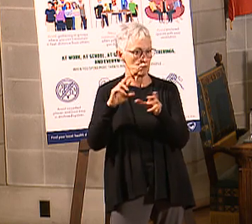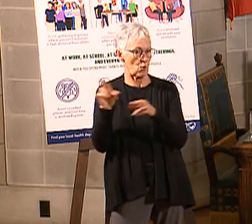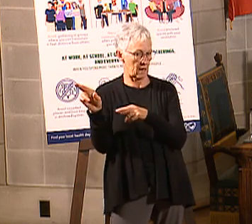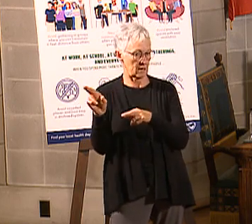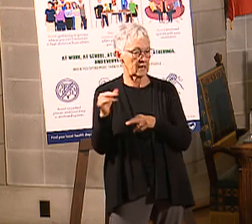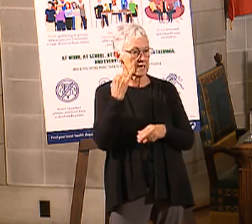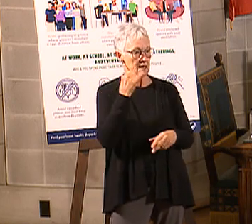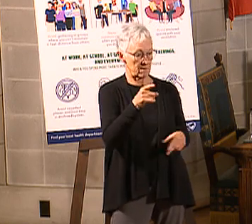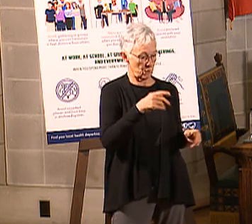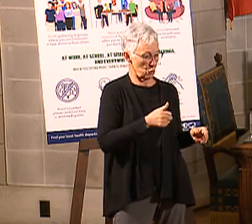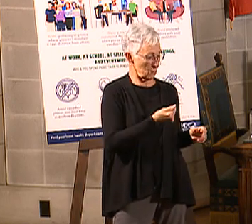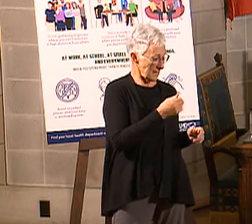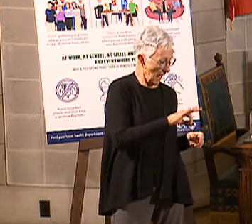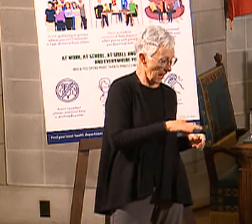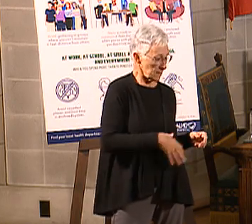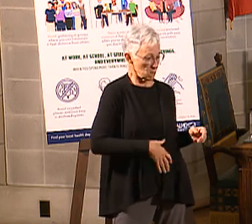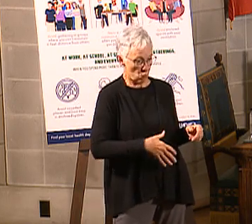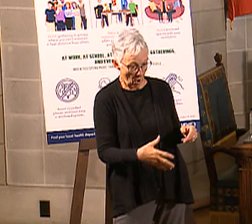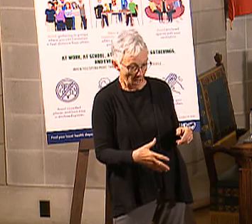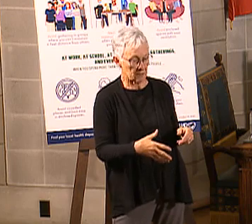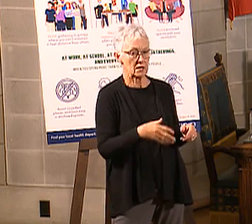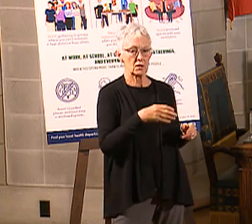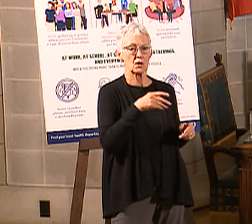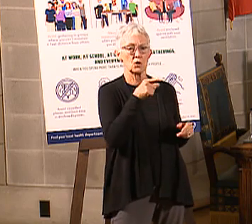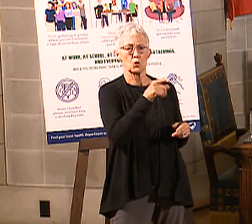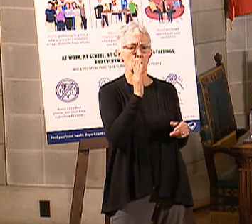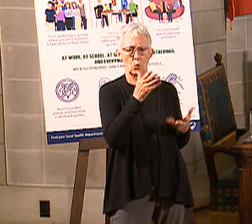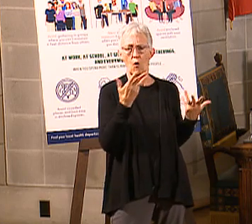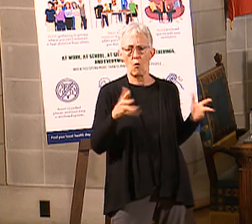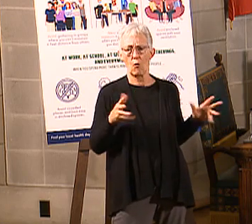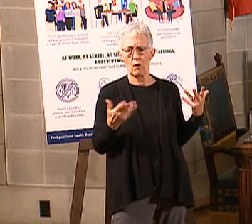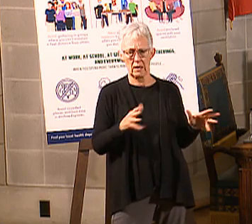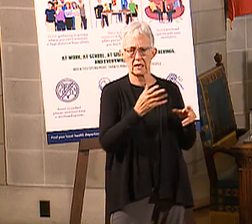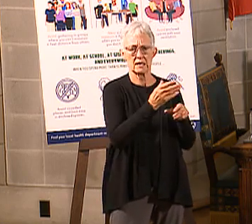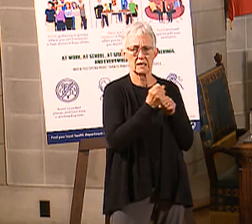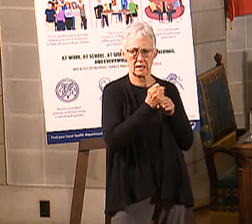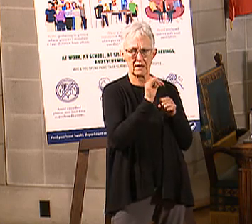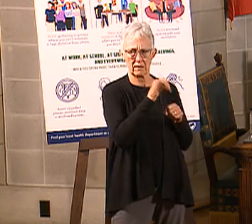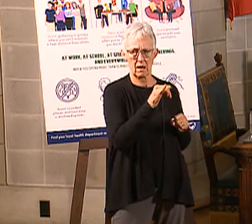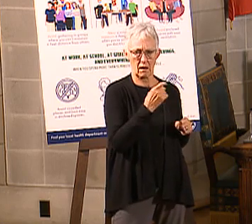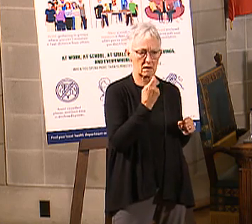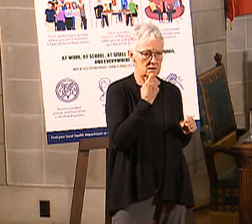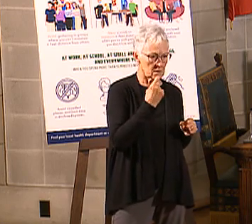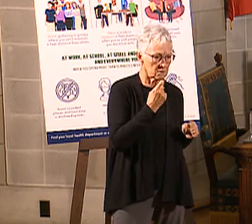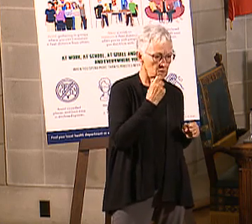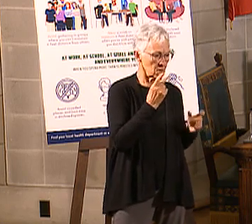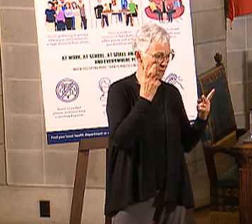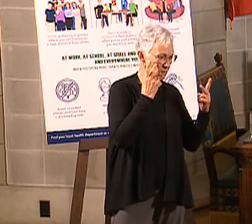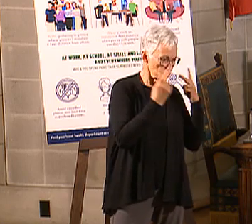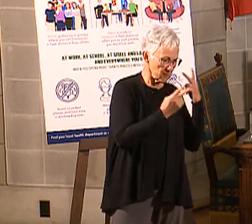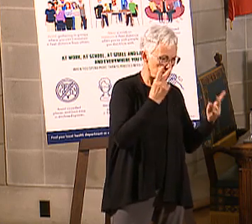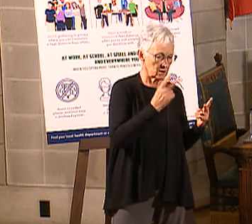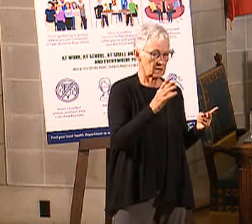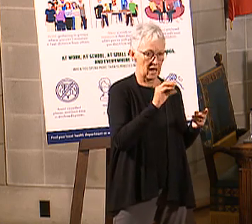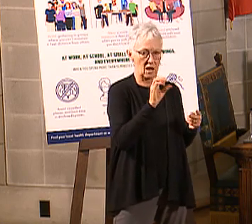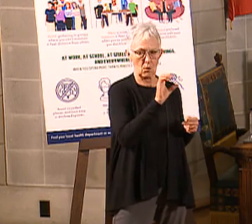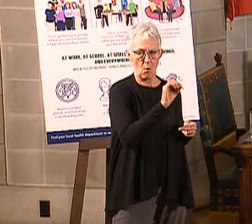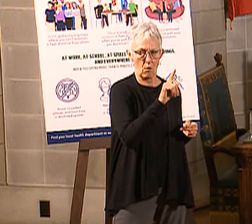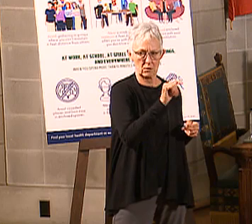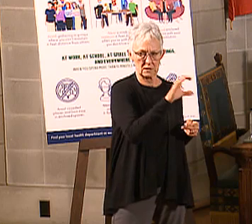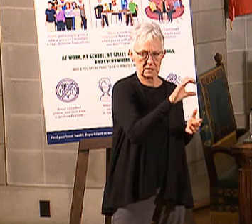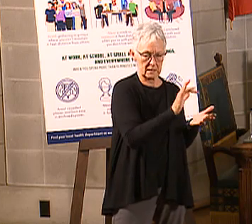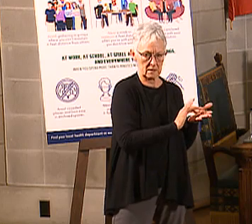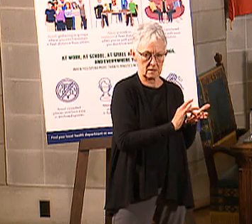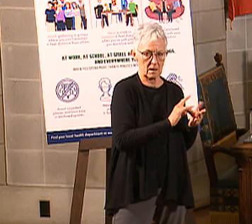you're already going to get the dental, vision, over-the-counter drugs. But for everybody else who's on that Heritage Health Adults, you'll be able to